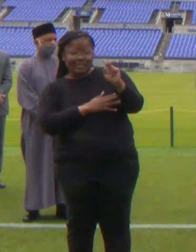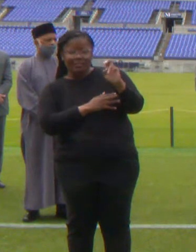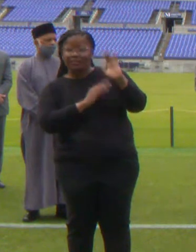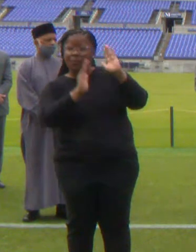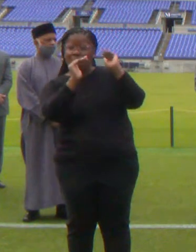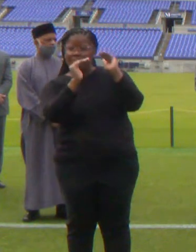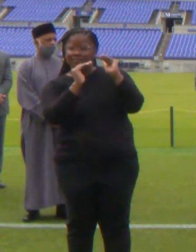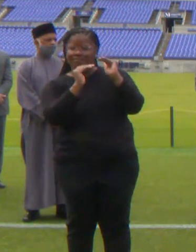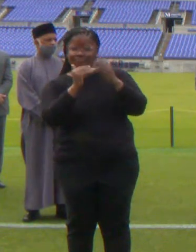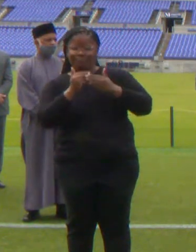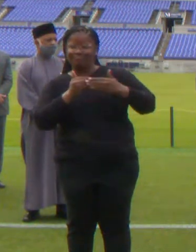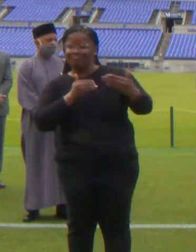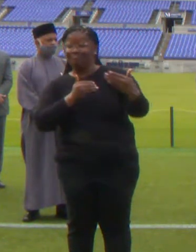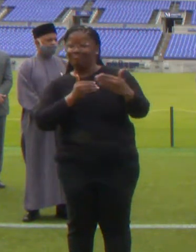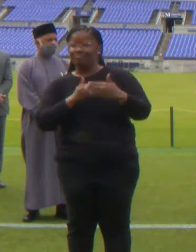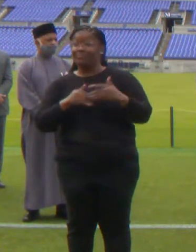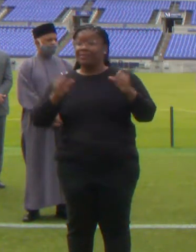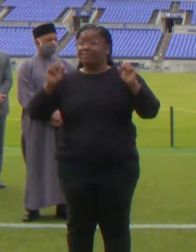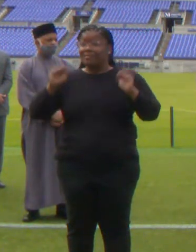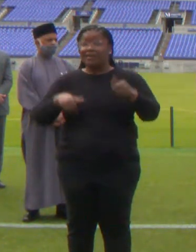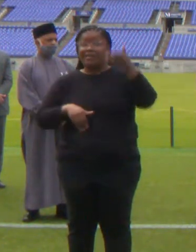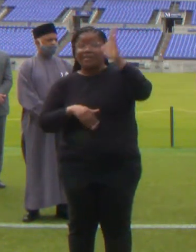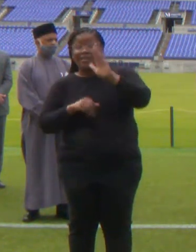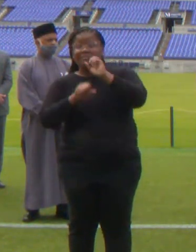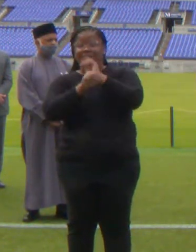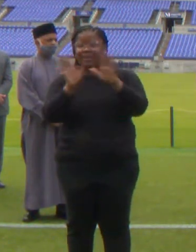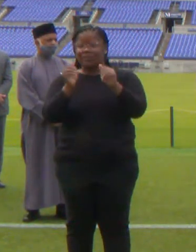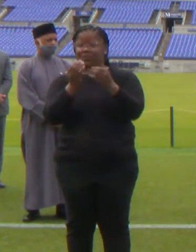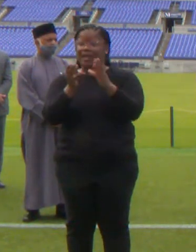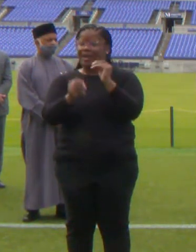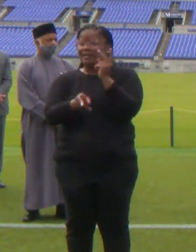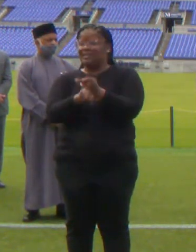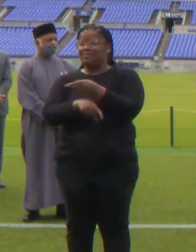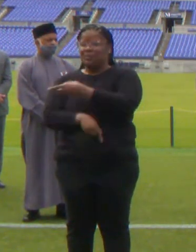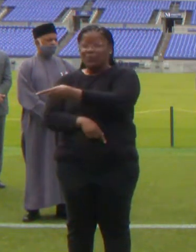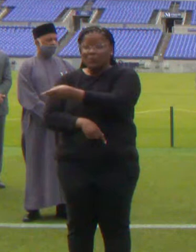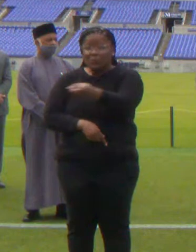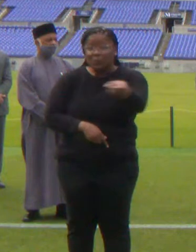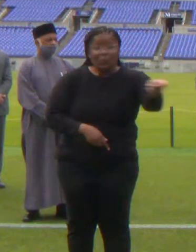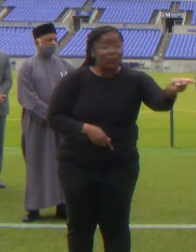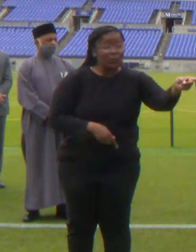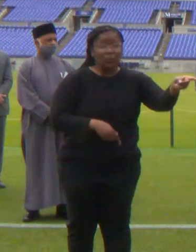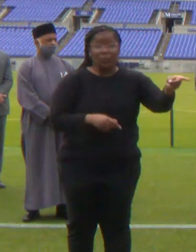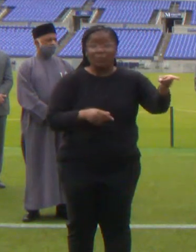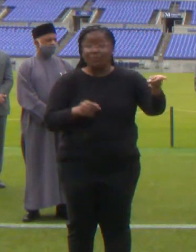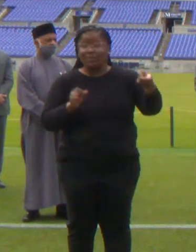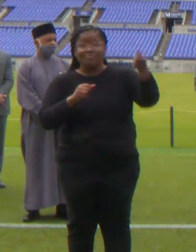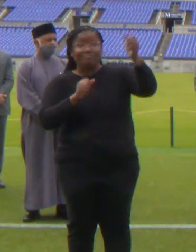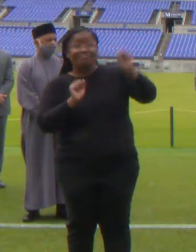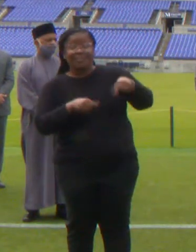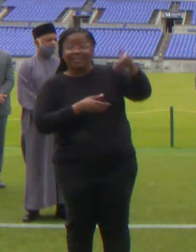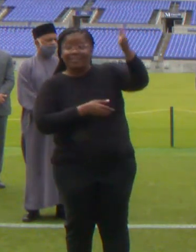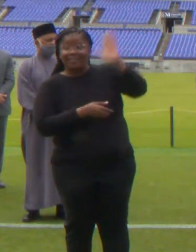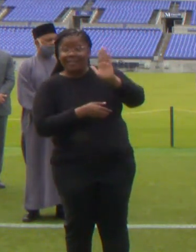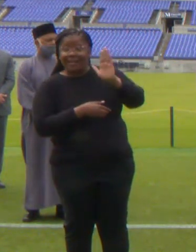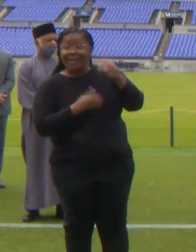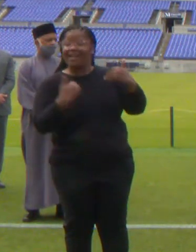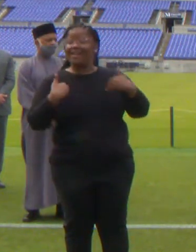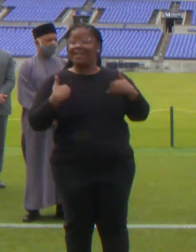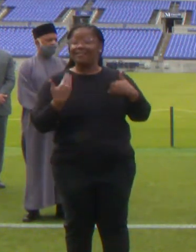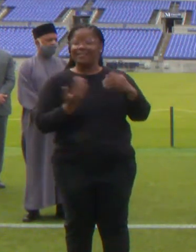May God bless you and keep you. May God cause the divine light to shine upon you and be gracious to you.